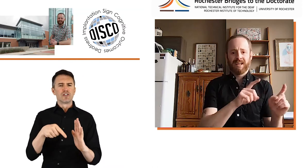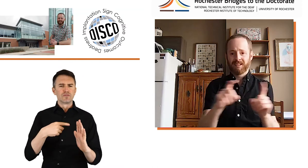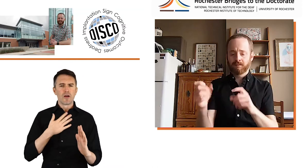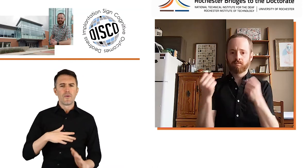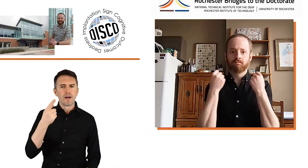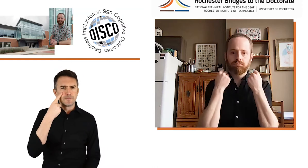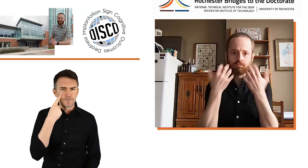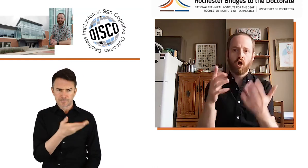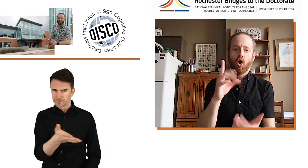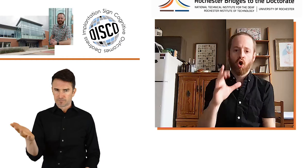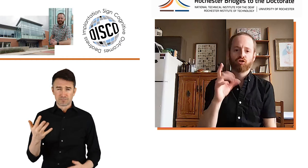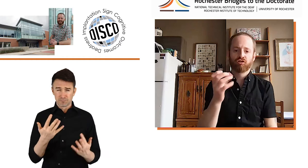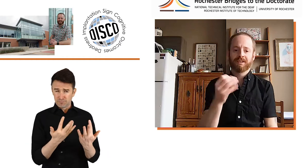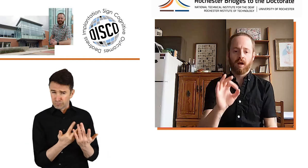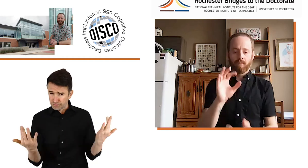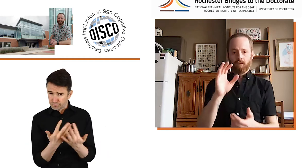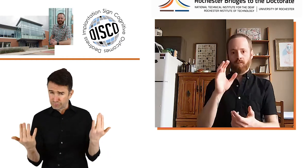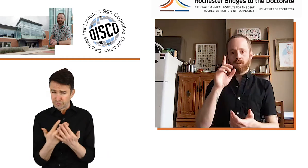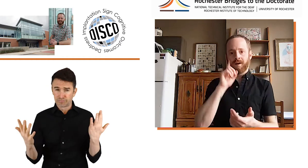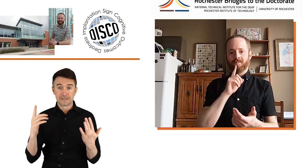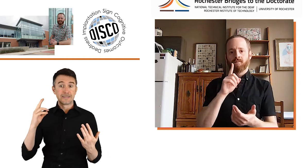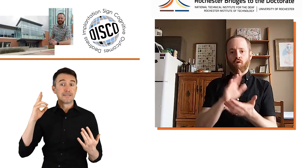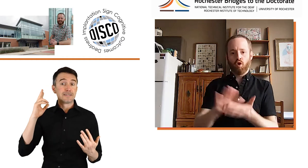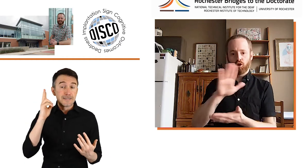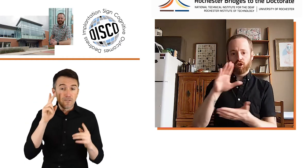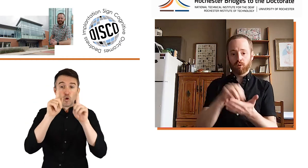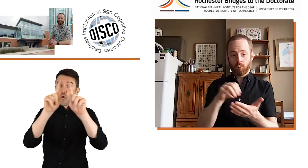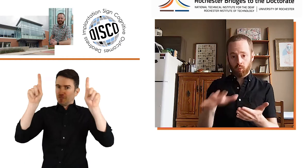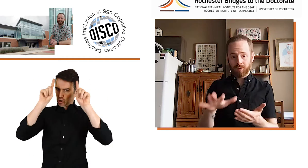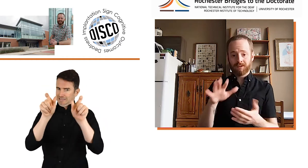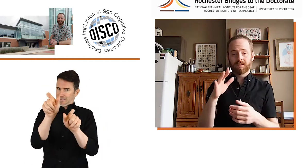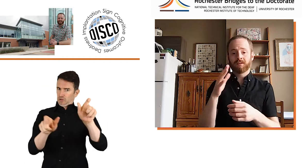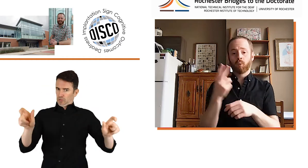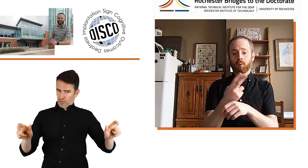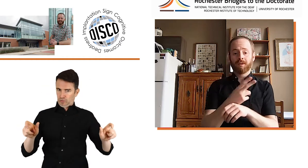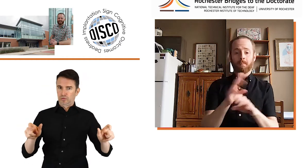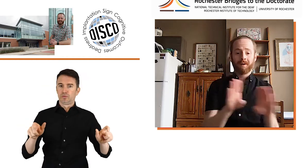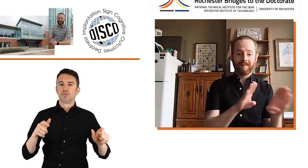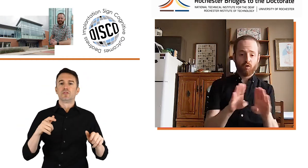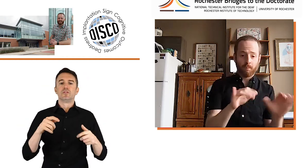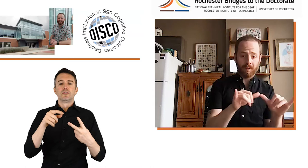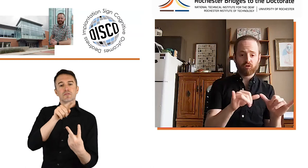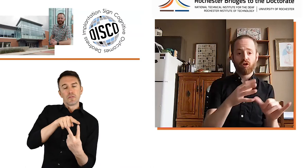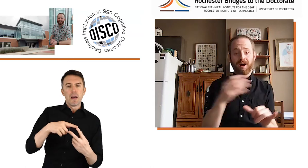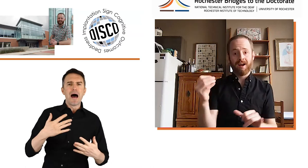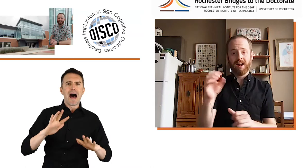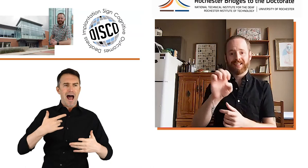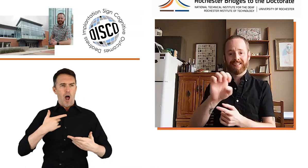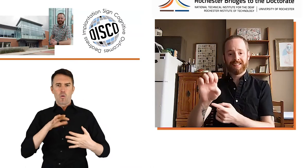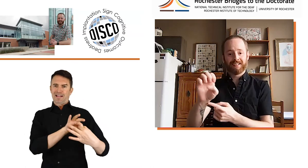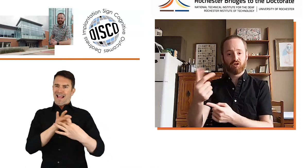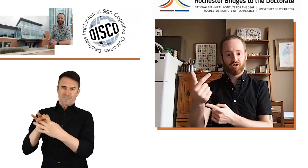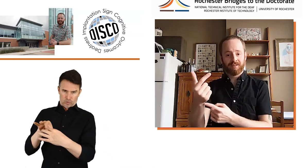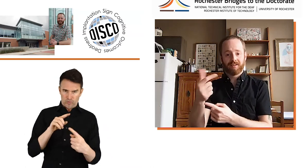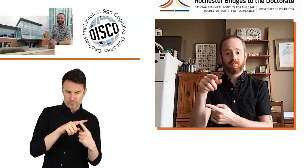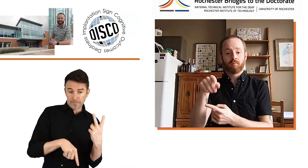So for DISCO, we have tested hundreds of Deaf college students using behavioral metrics as